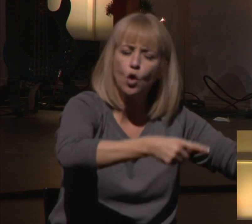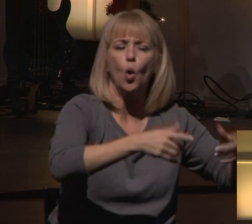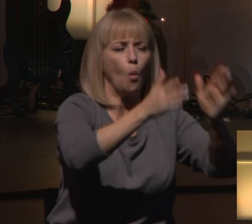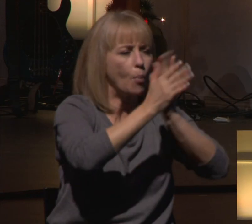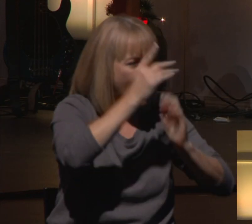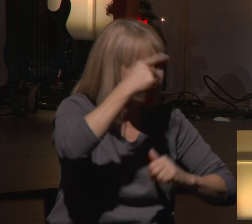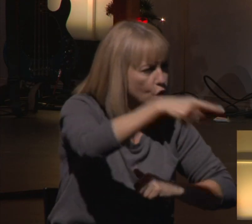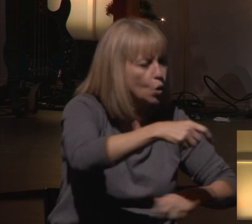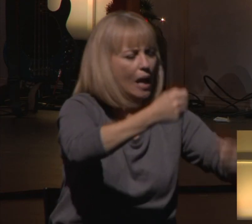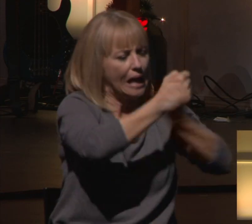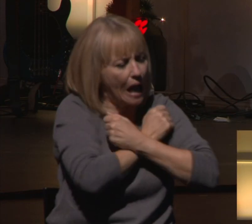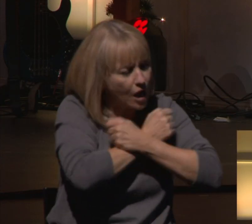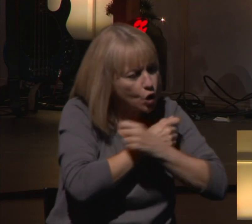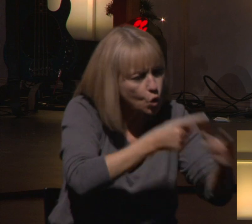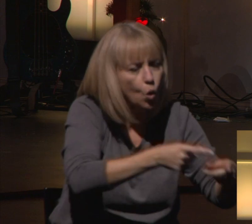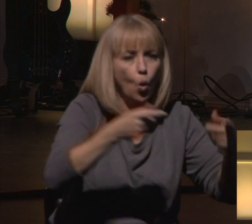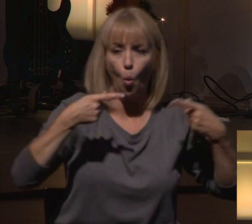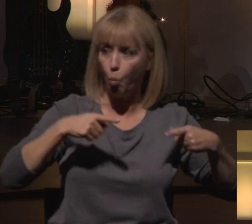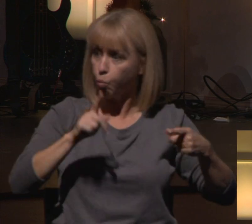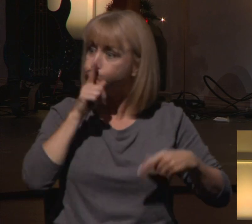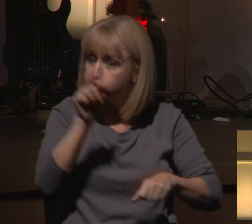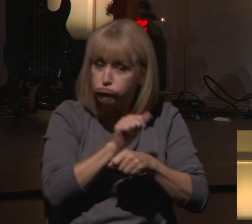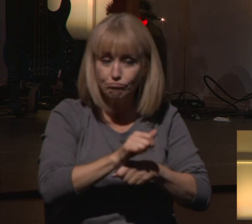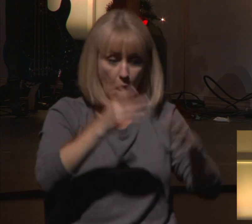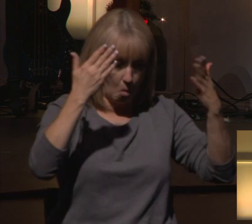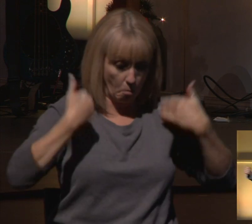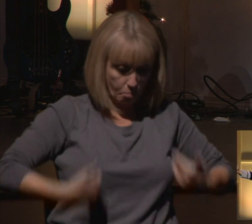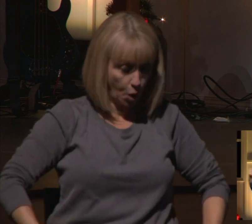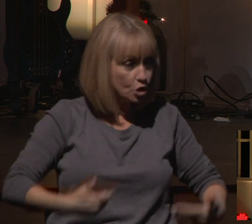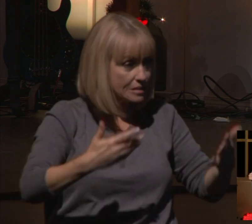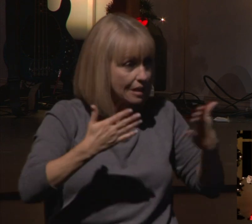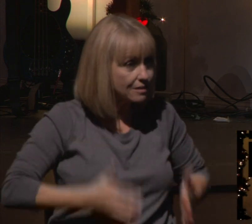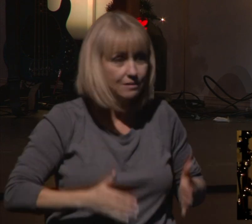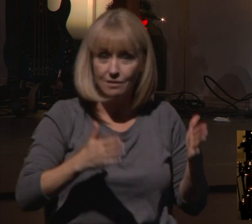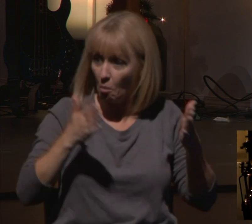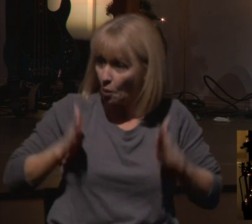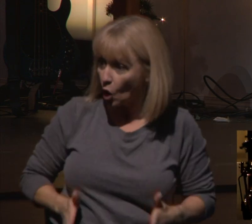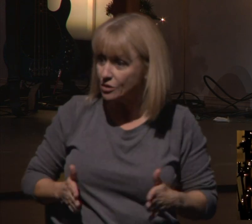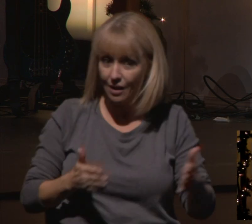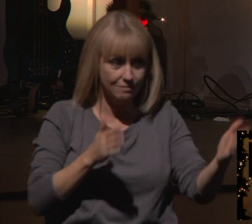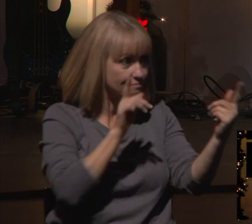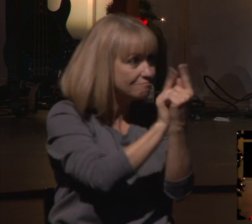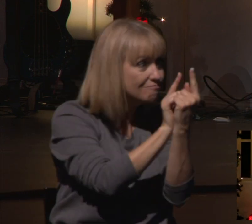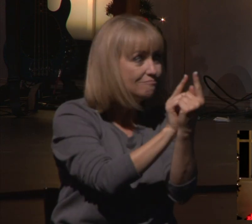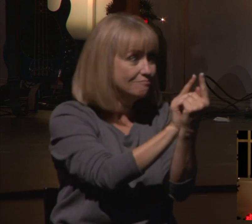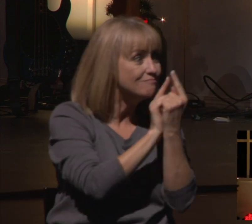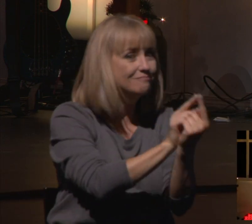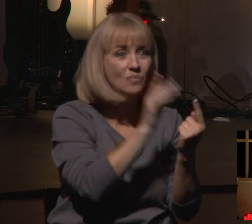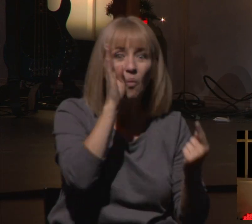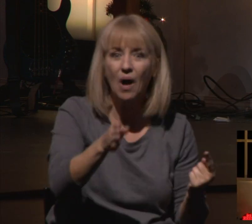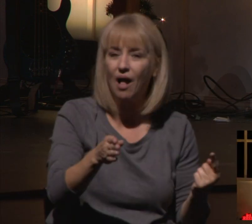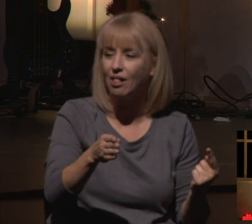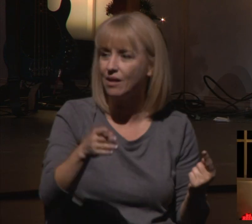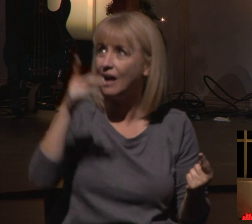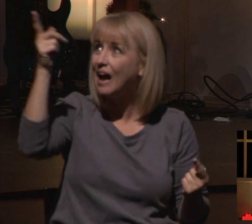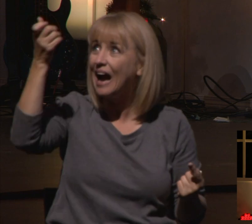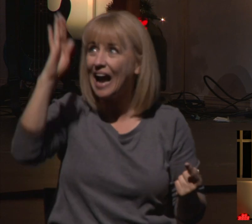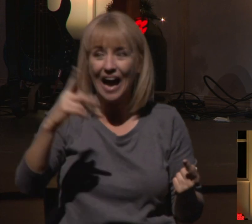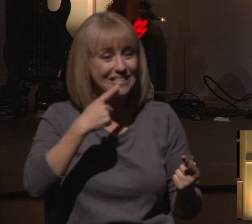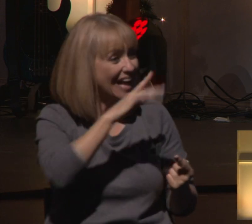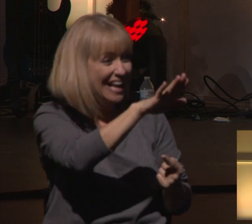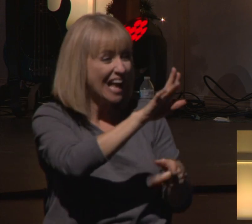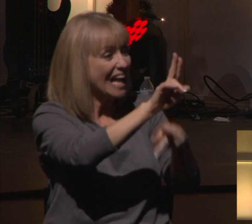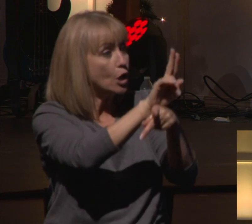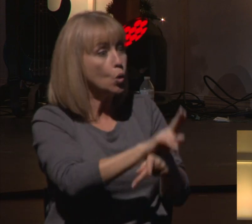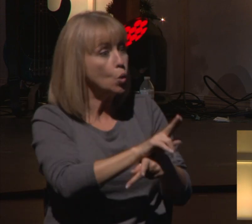hug you, to be there in the flesh. God's saying, don't get used to distance because I'm coming for you and don't think